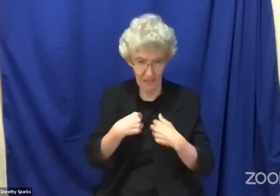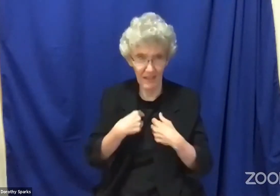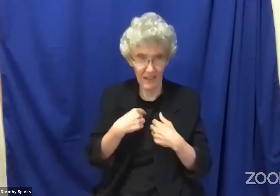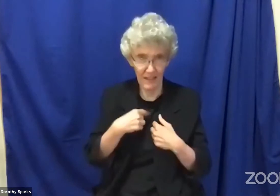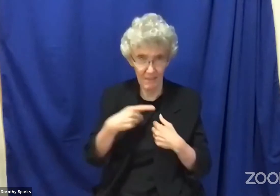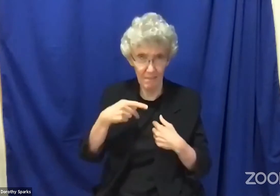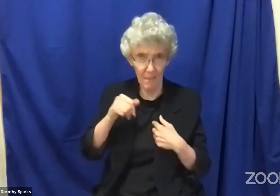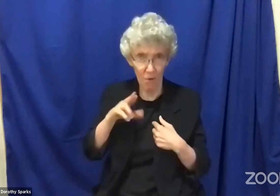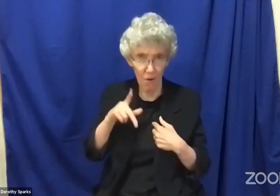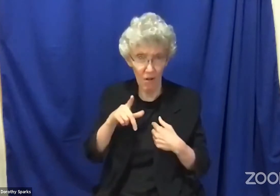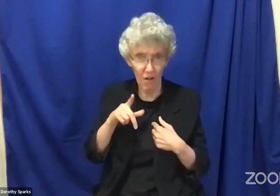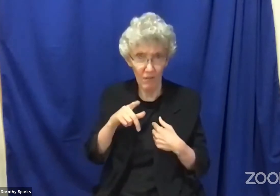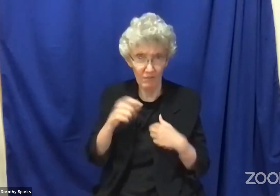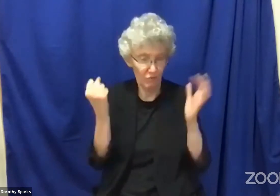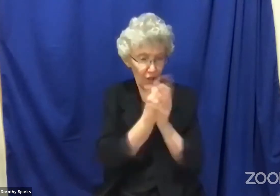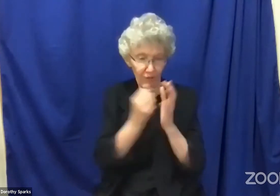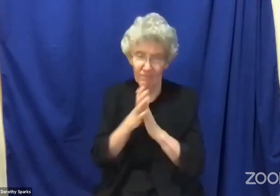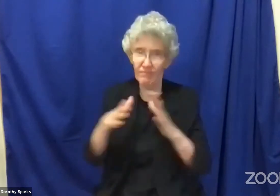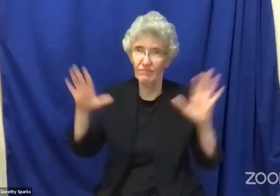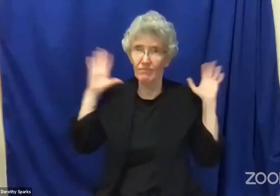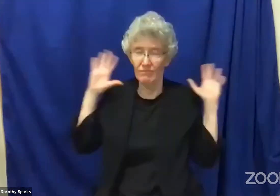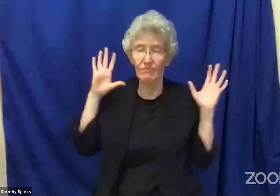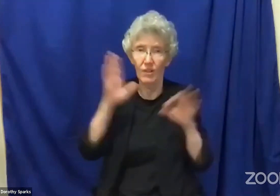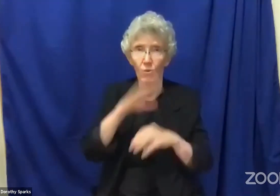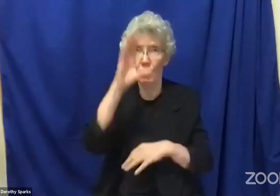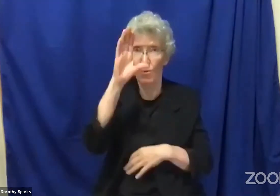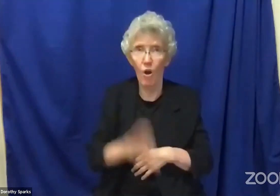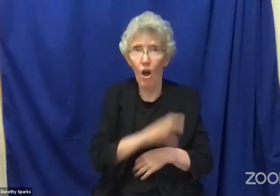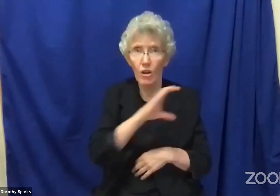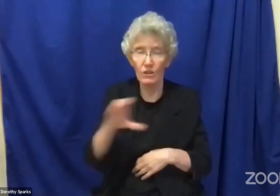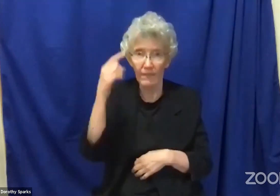Was I nailed to a cross for you? Was